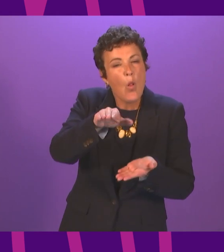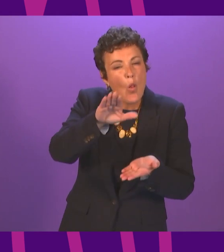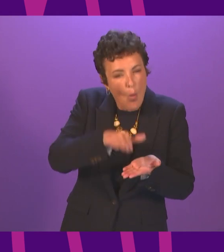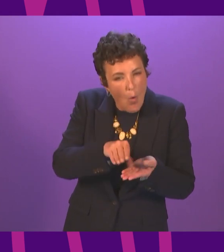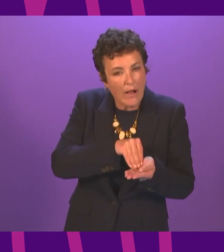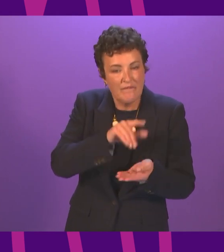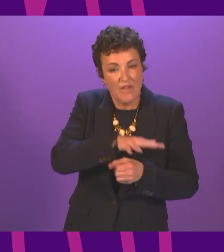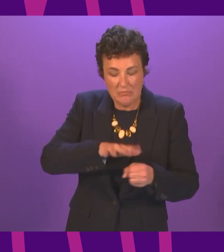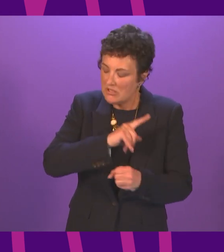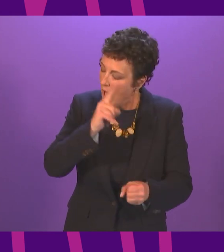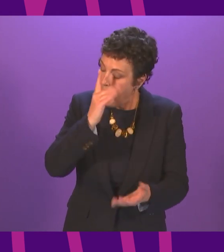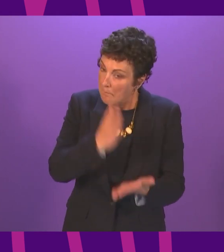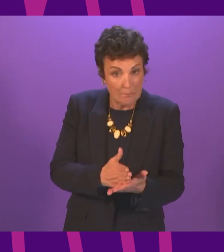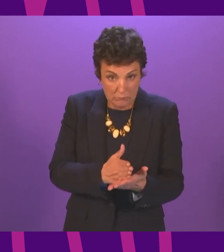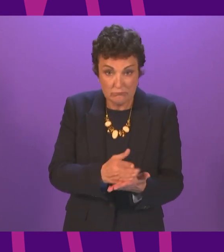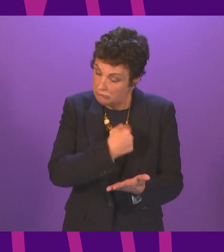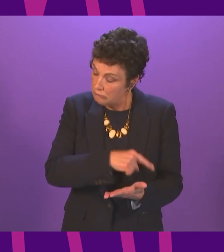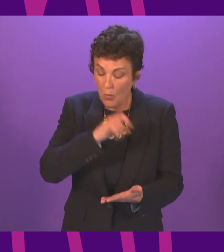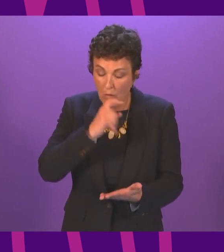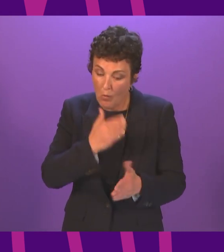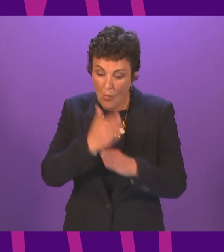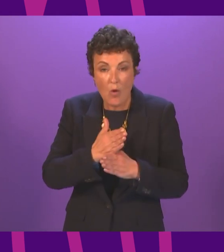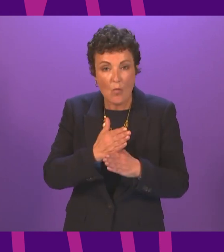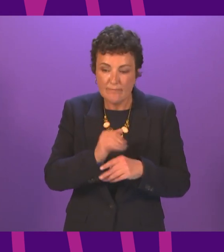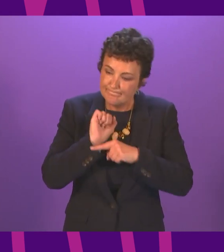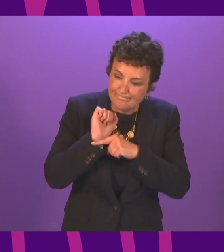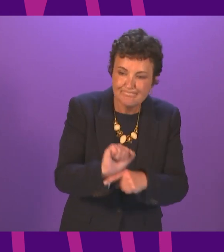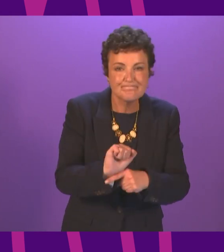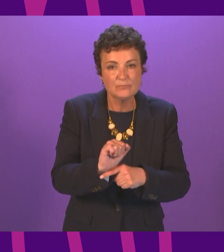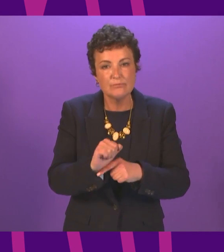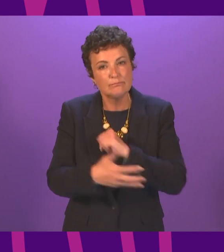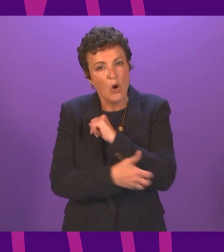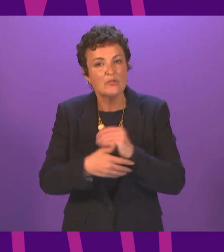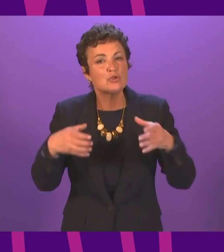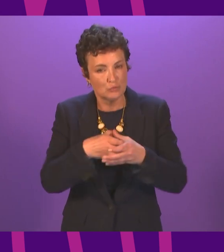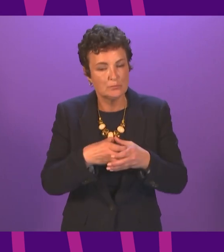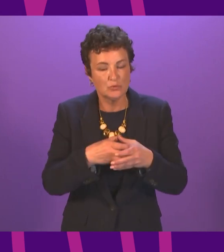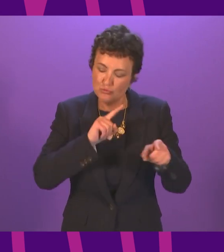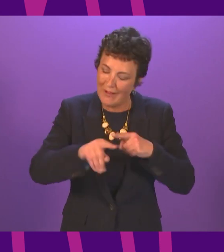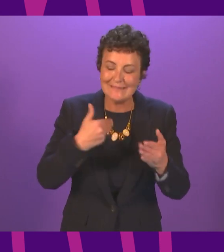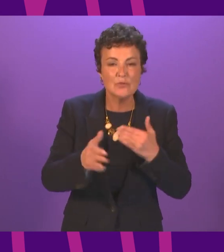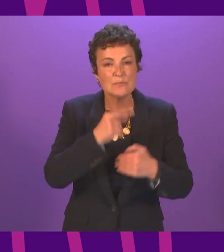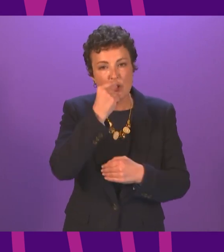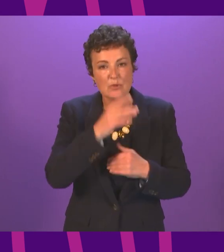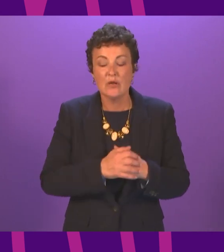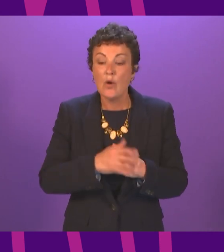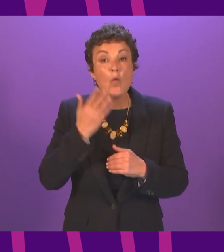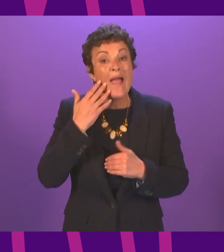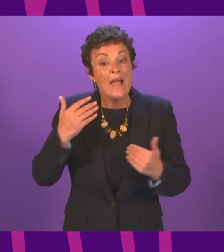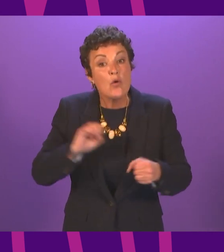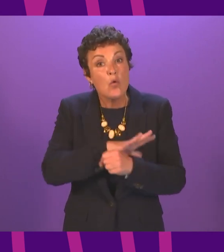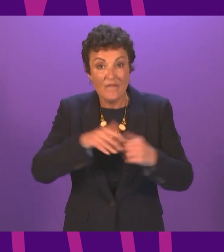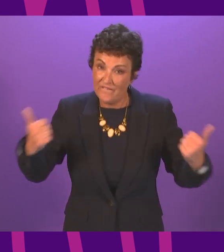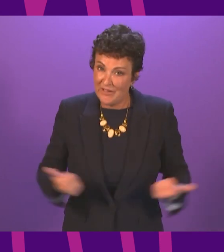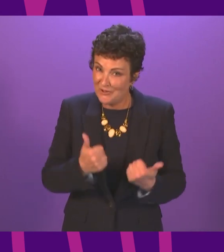I pledge to work with anti-poverty groups across the issue as urgently as we can and moving out of COVID we